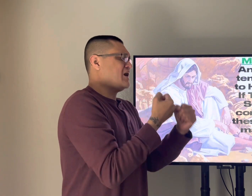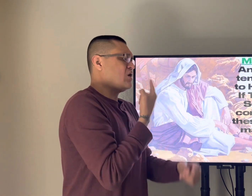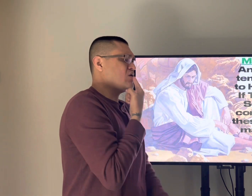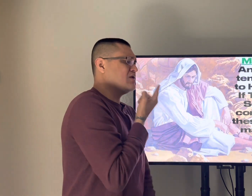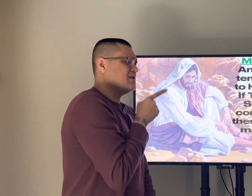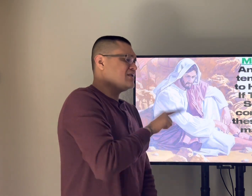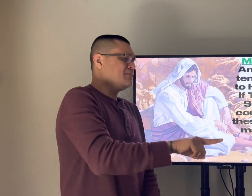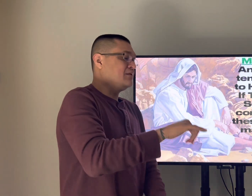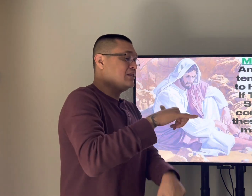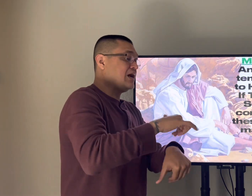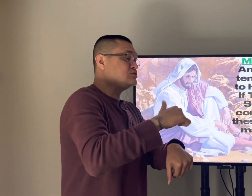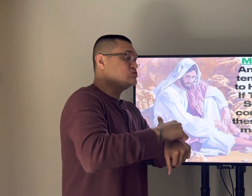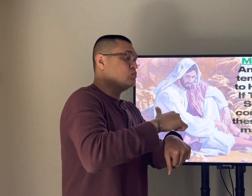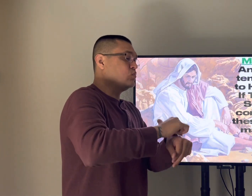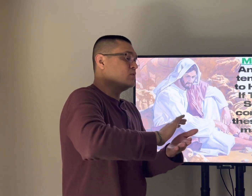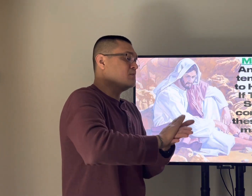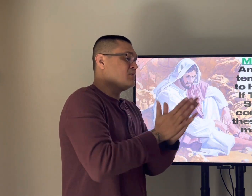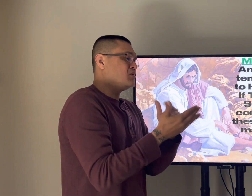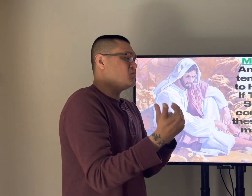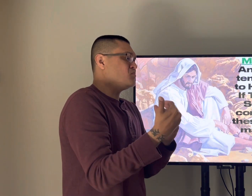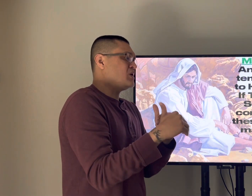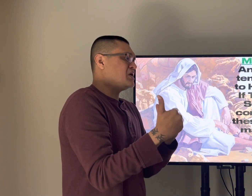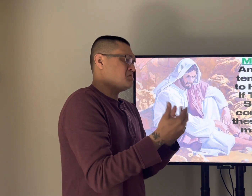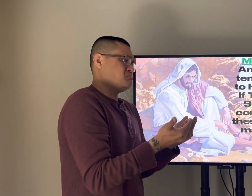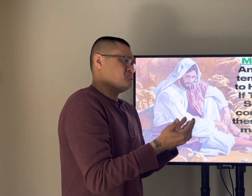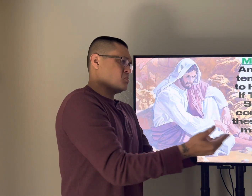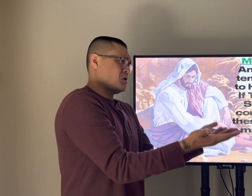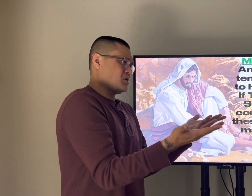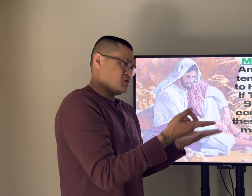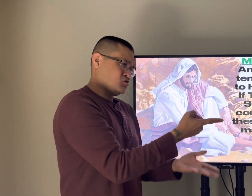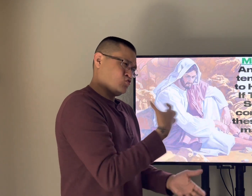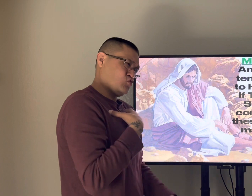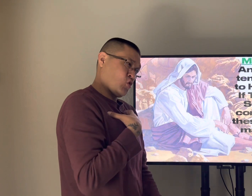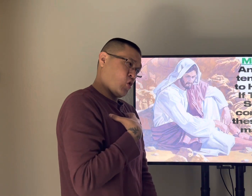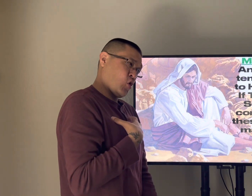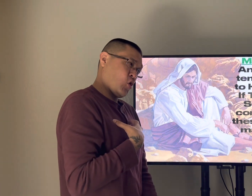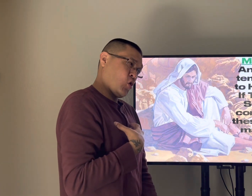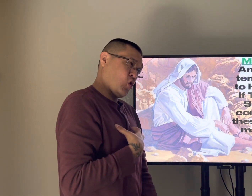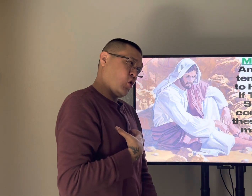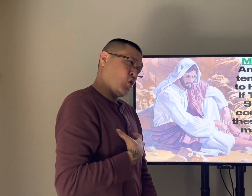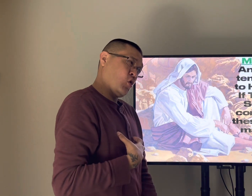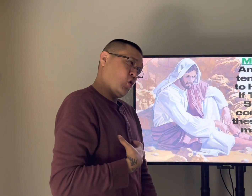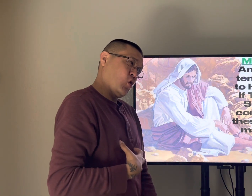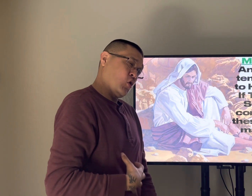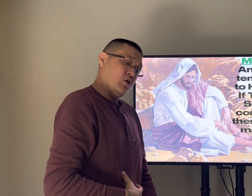you have the power to command these stones to become bread you ahead you're hungry